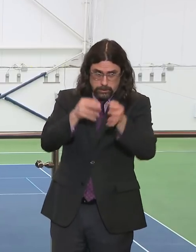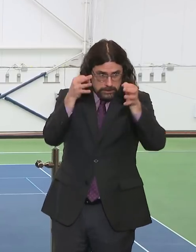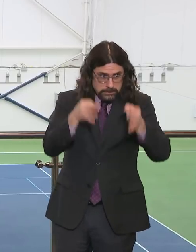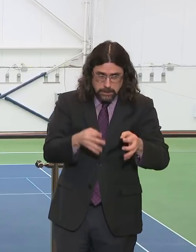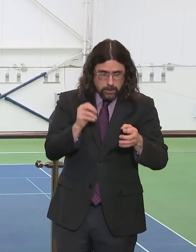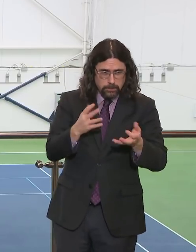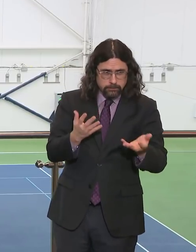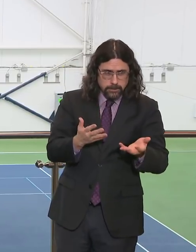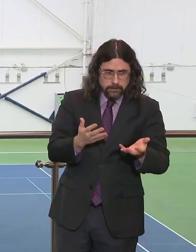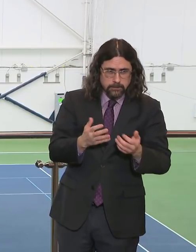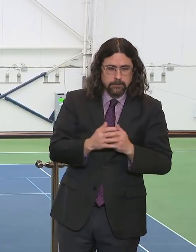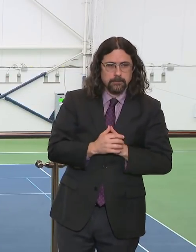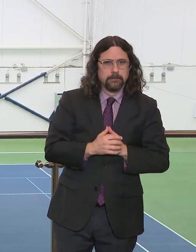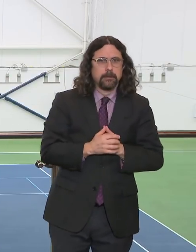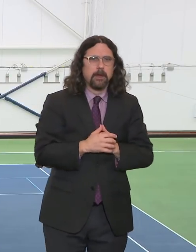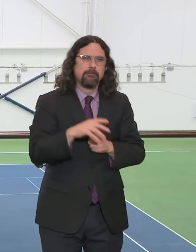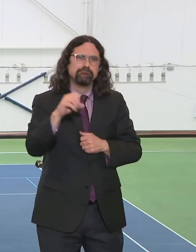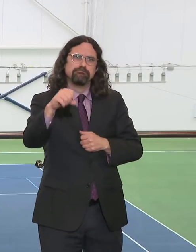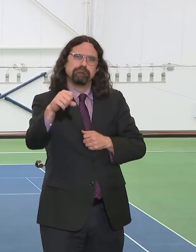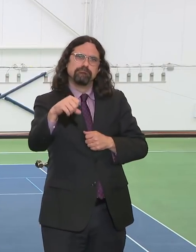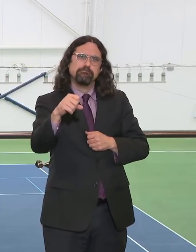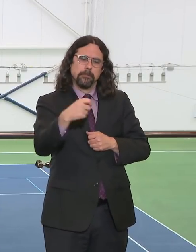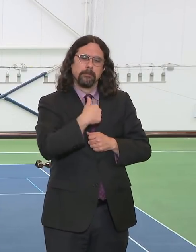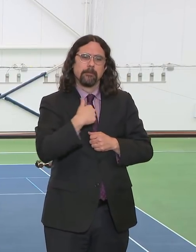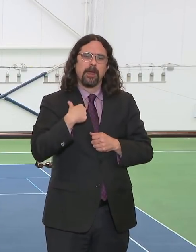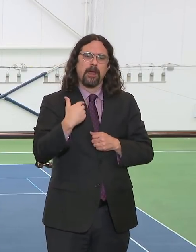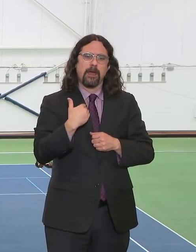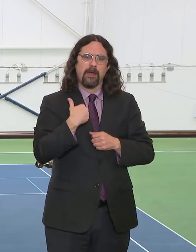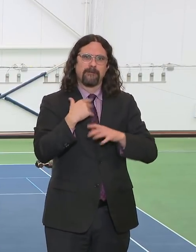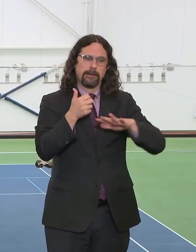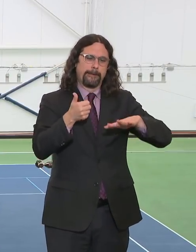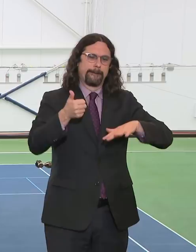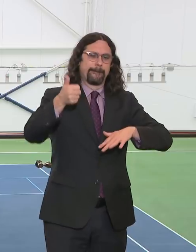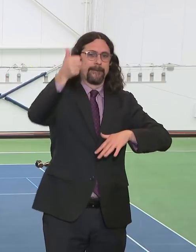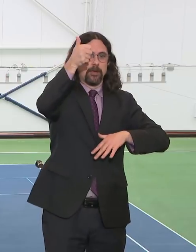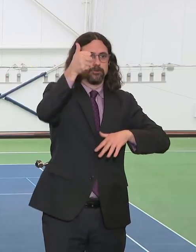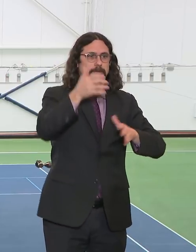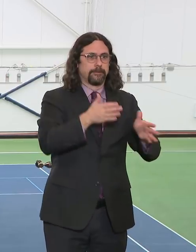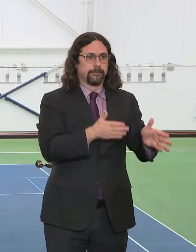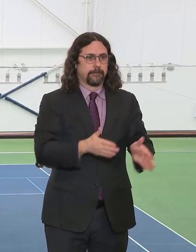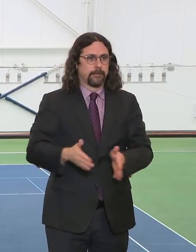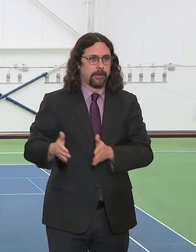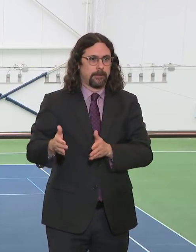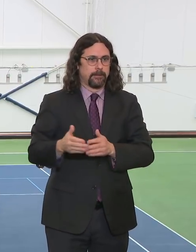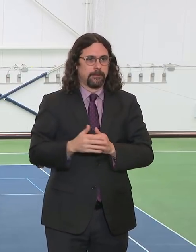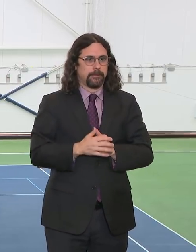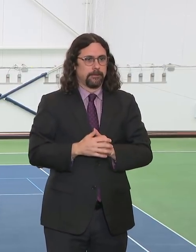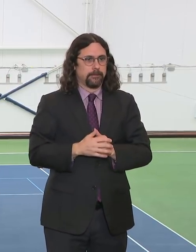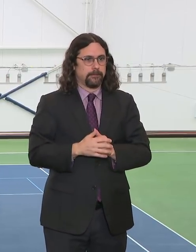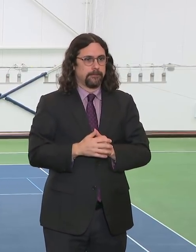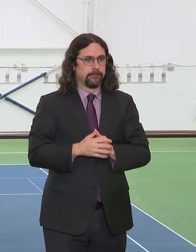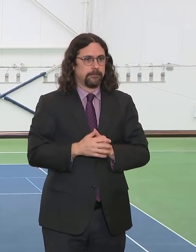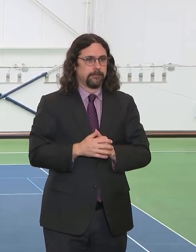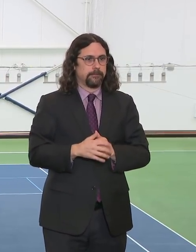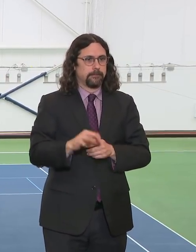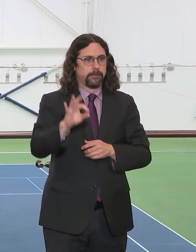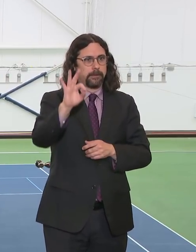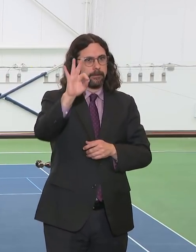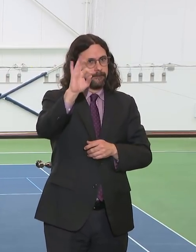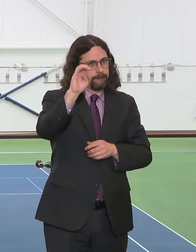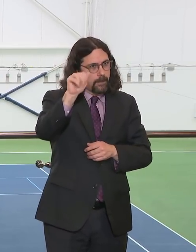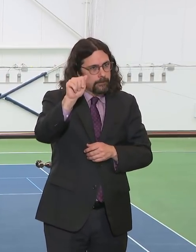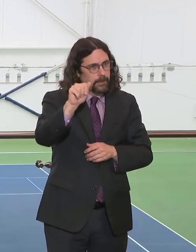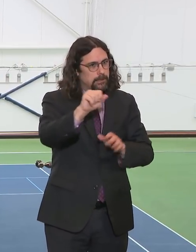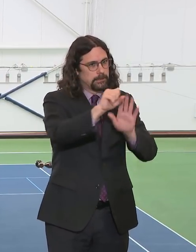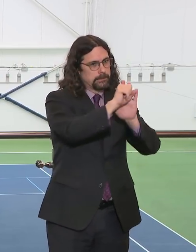cooperative effort between FEMA, the state, and the city led by Emergency Management. So job one, Dave,